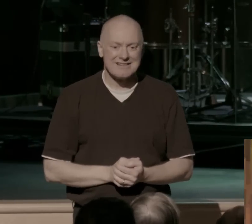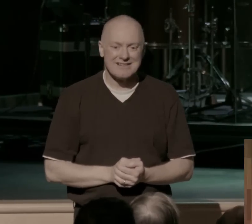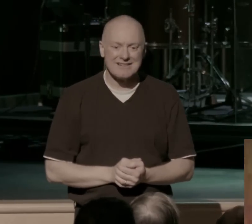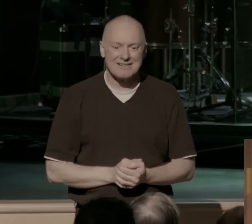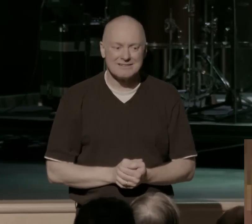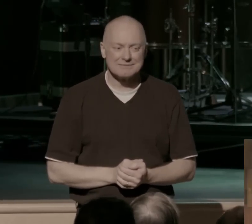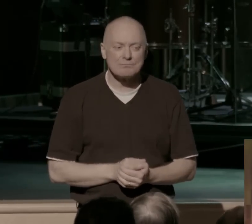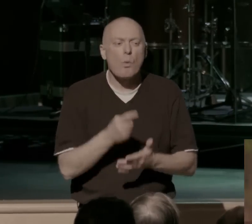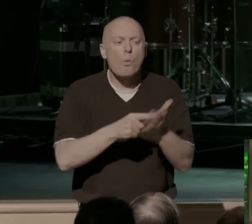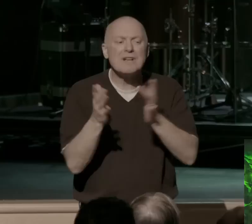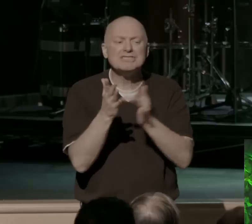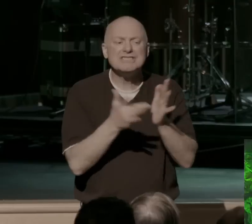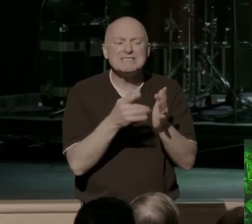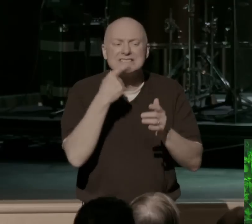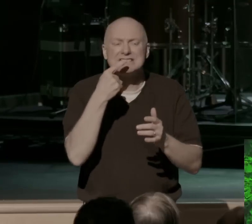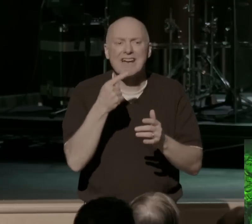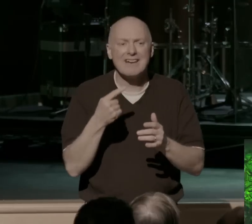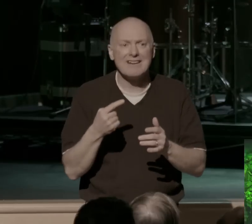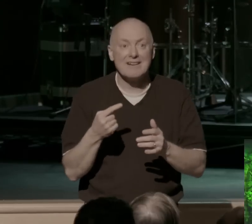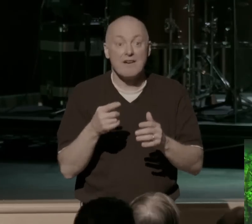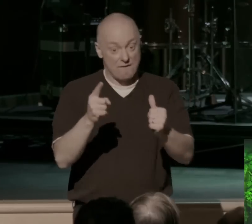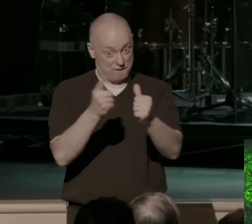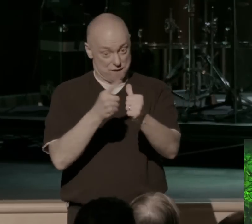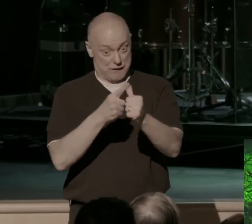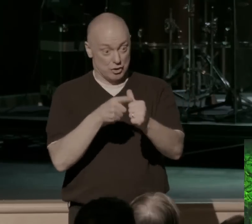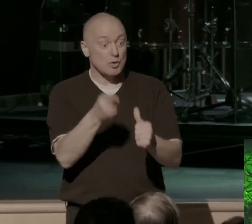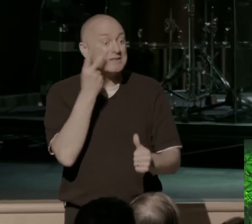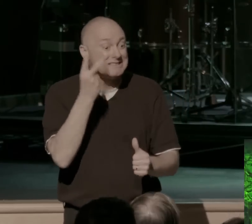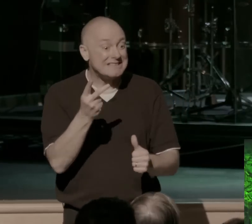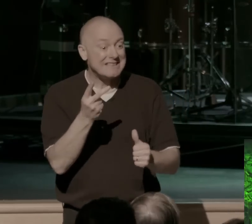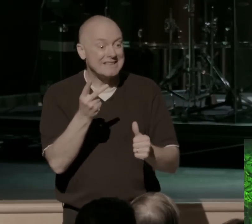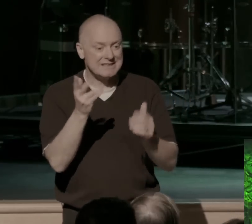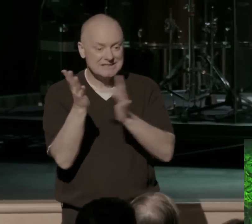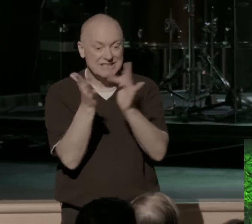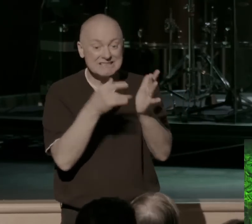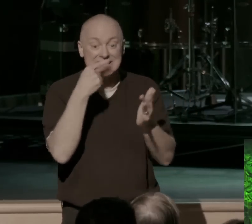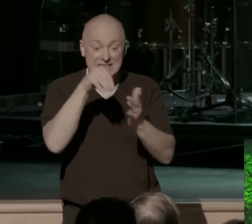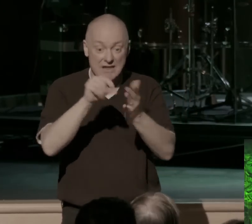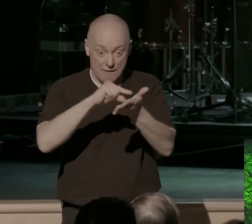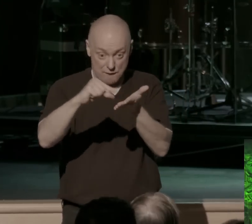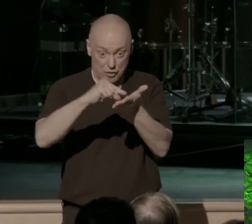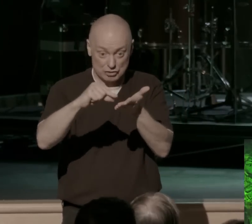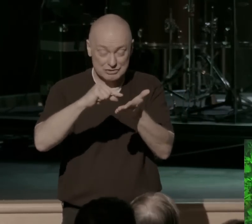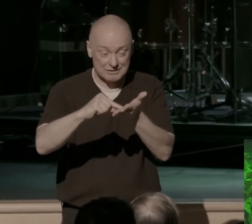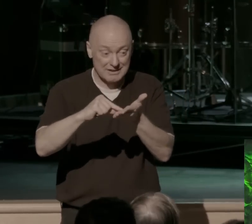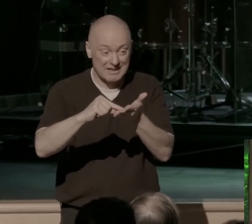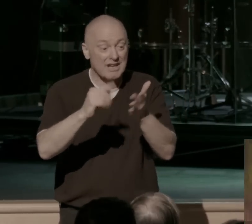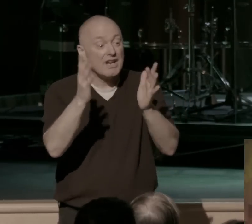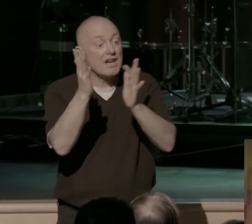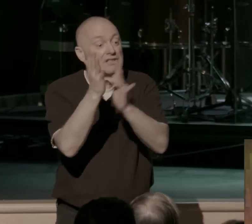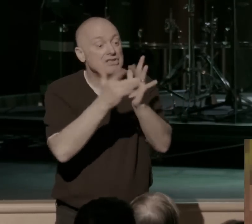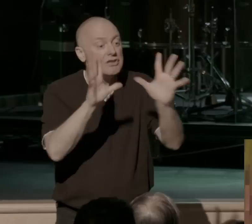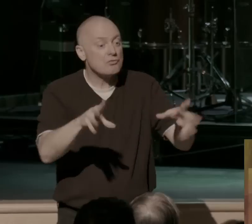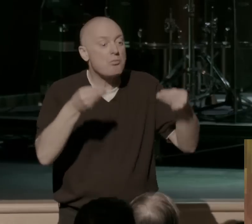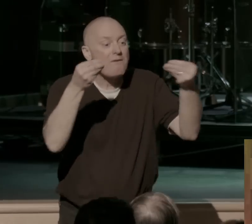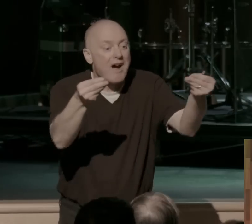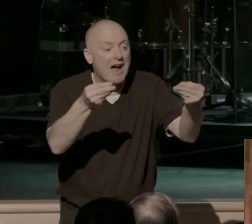Let's look at what Jesus says here. I think the first thing we're going to see that Jesus says in these verses, the first thing we're going to see is that Jesus provides total freedom.